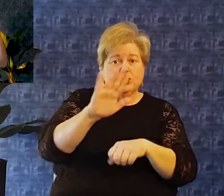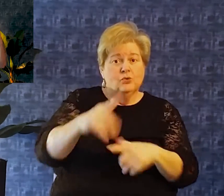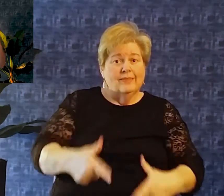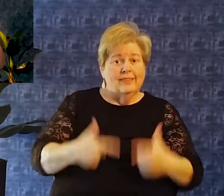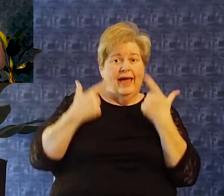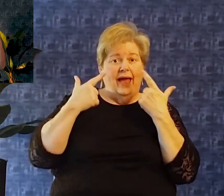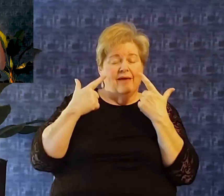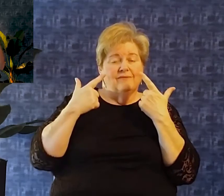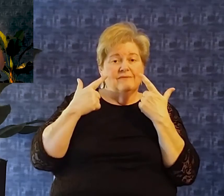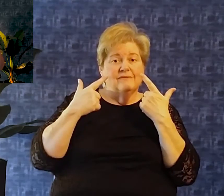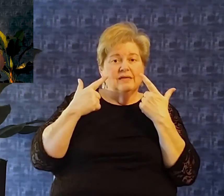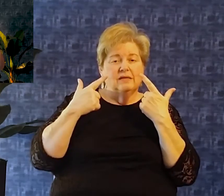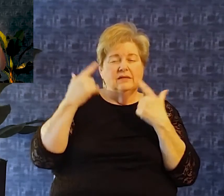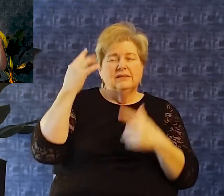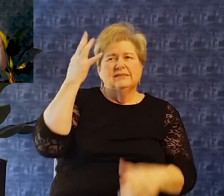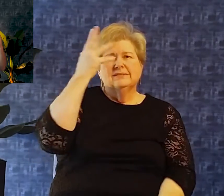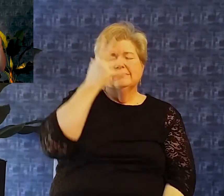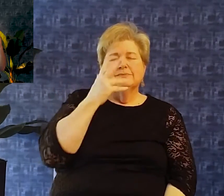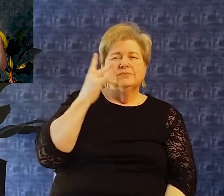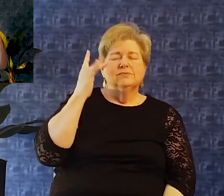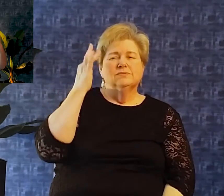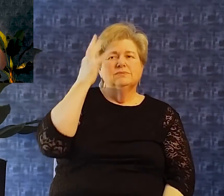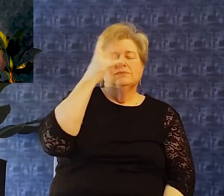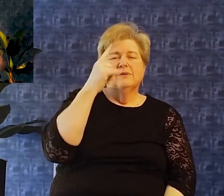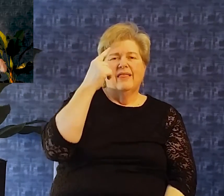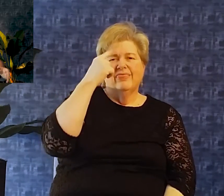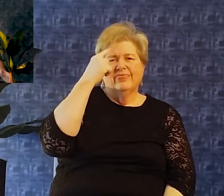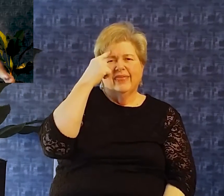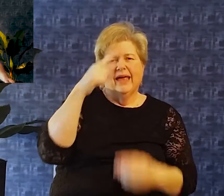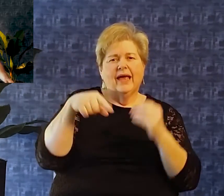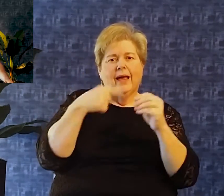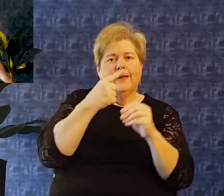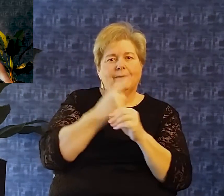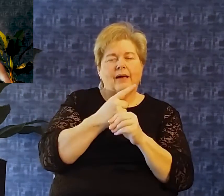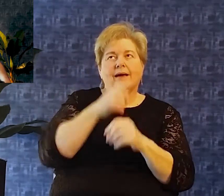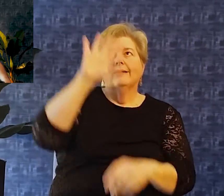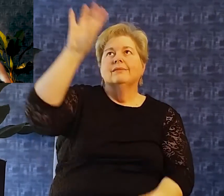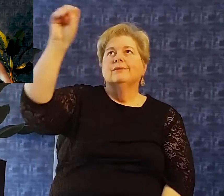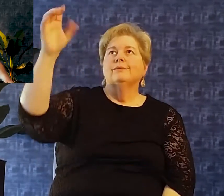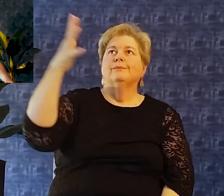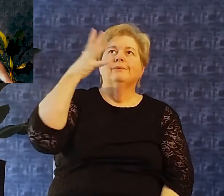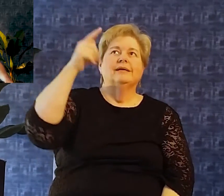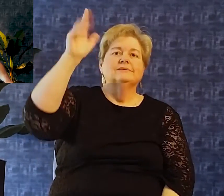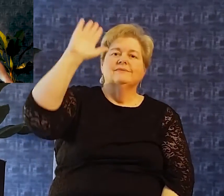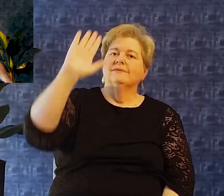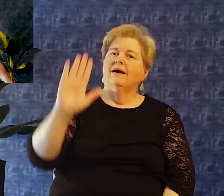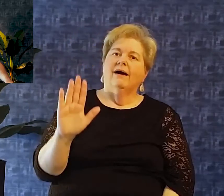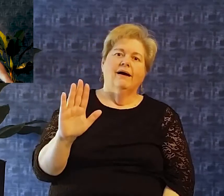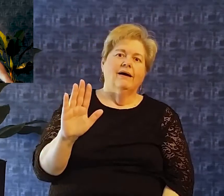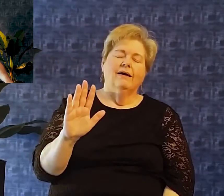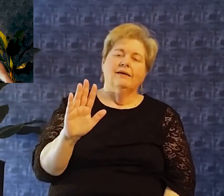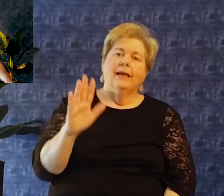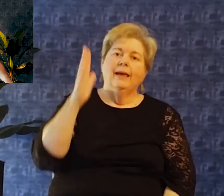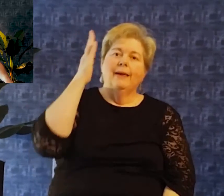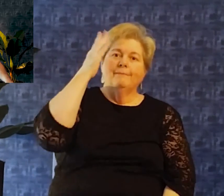grace of god When it comes to redemption and it comes to the forgiveness of sin